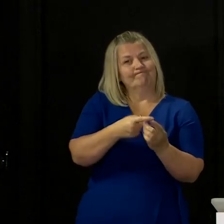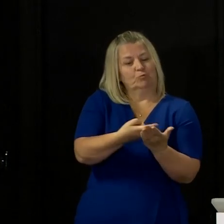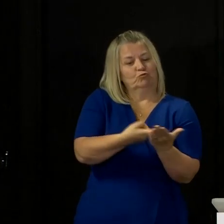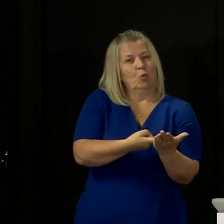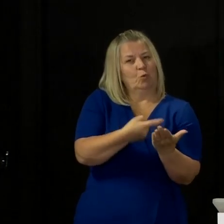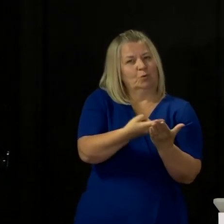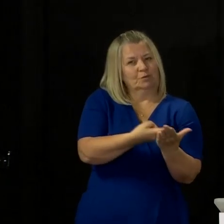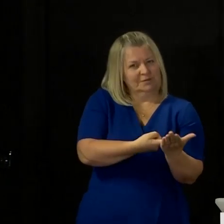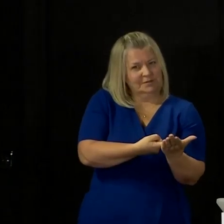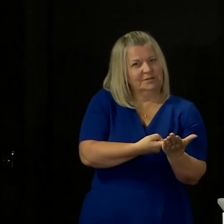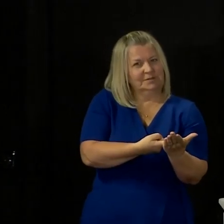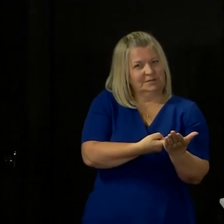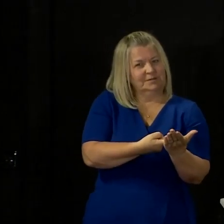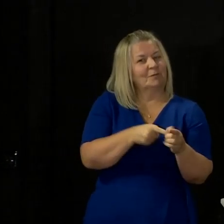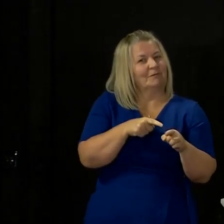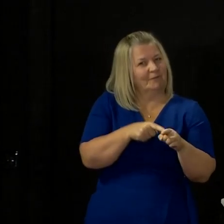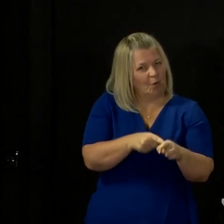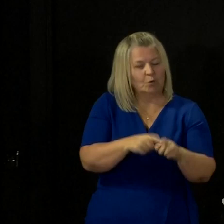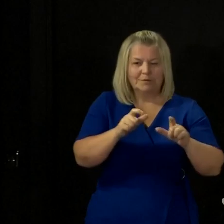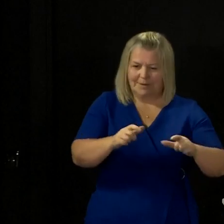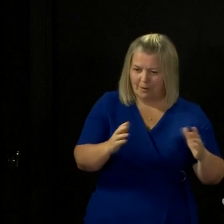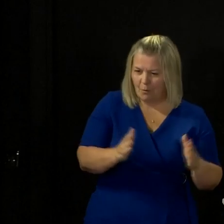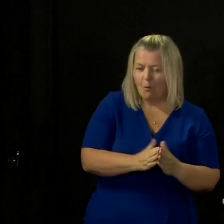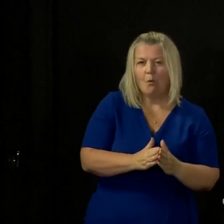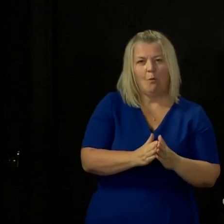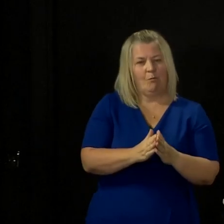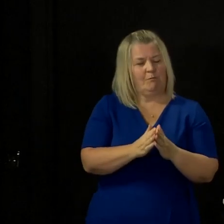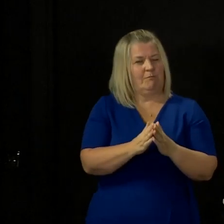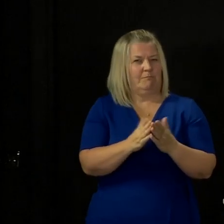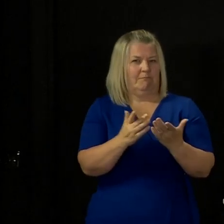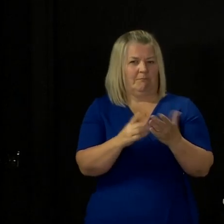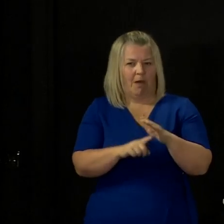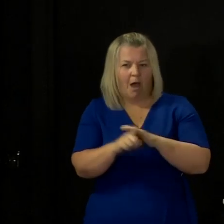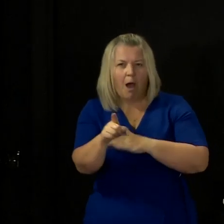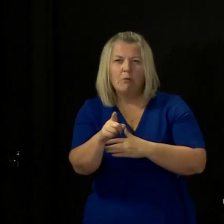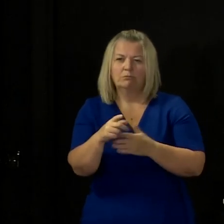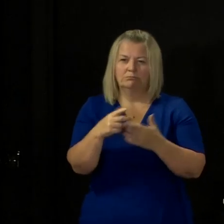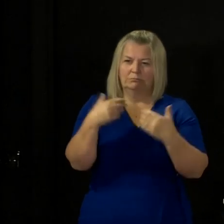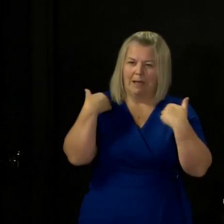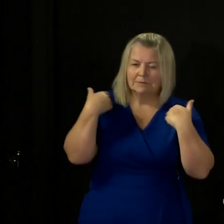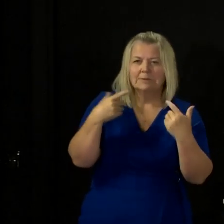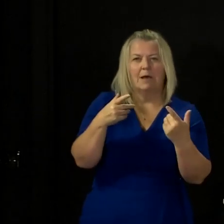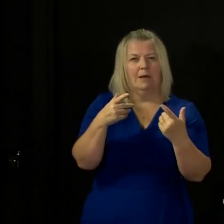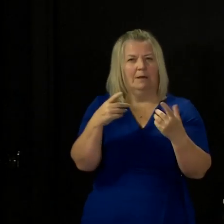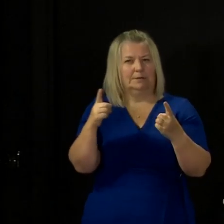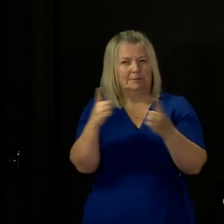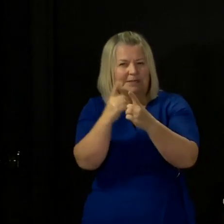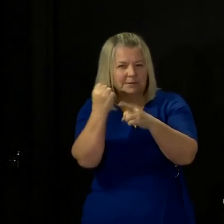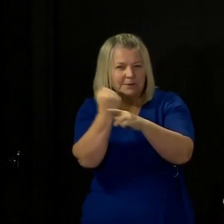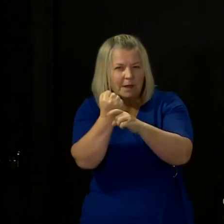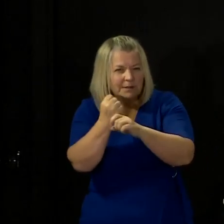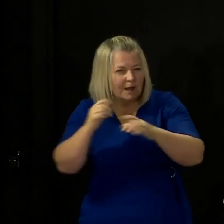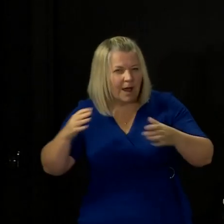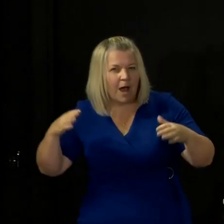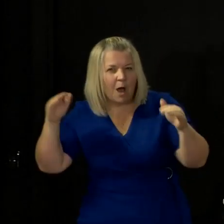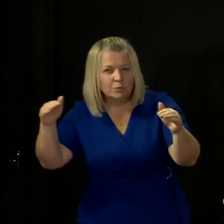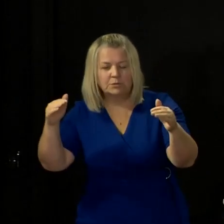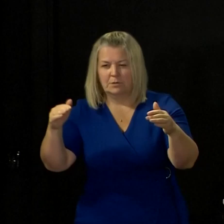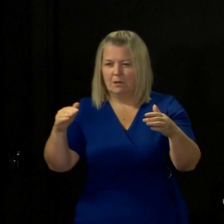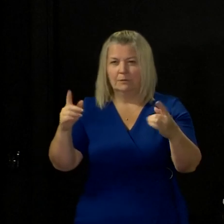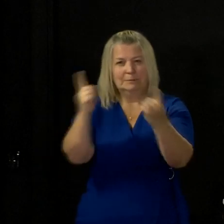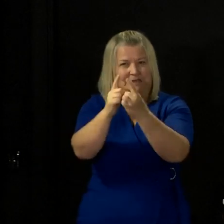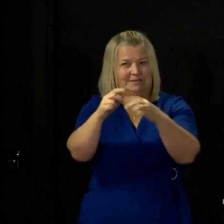all keep within the parameters of them then we shouldn't see any negative impact from them and then that will give us more confidence when it comes to